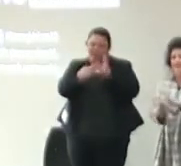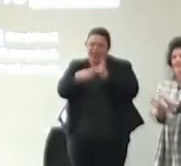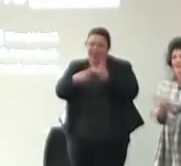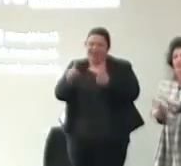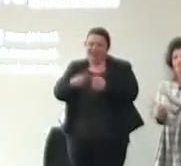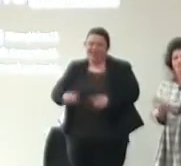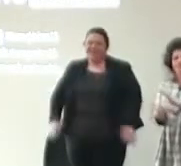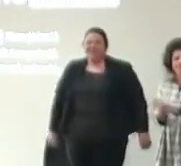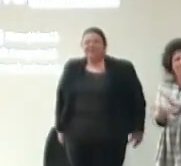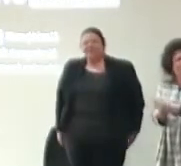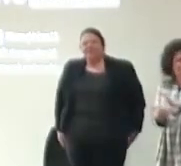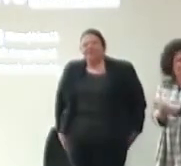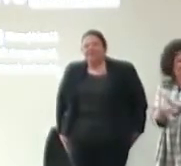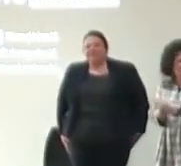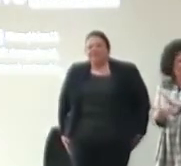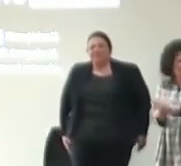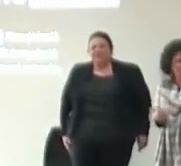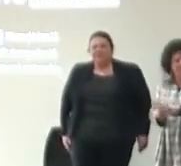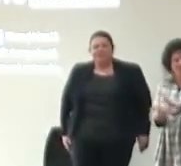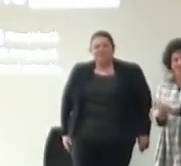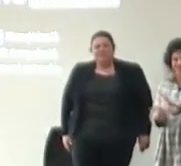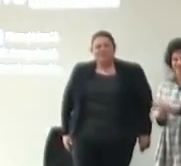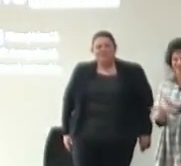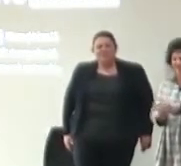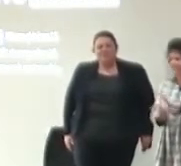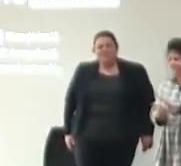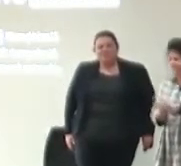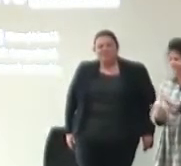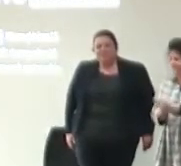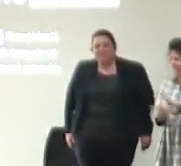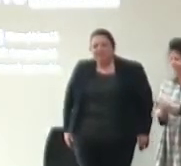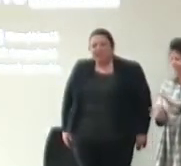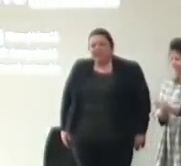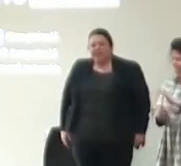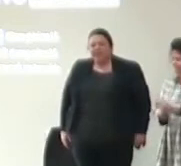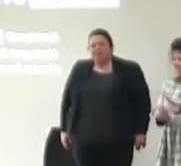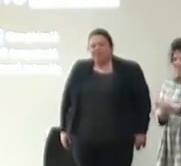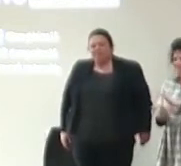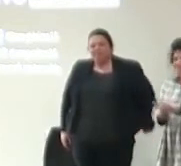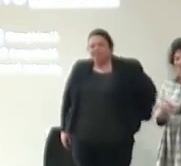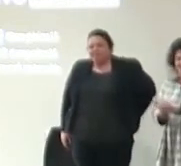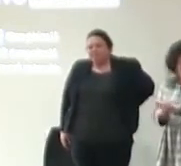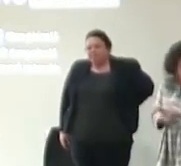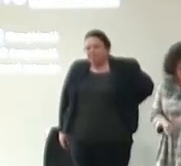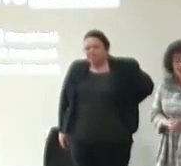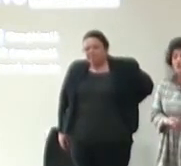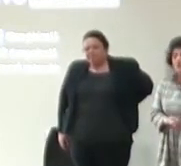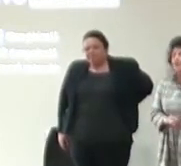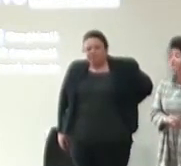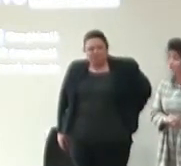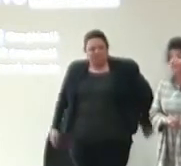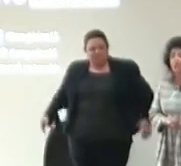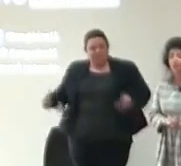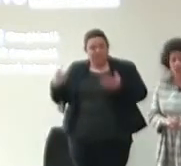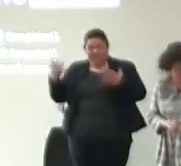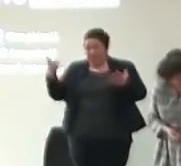thank and you were